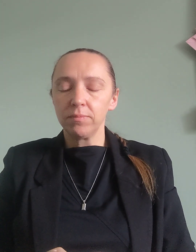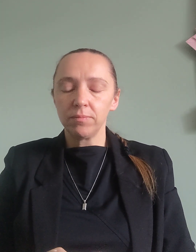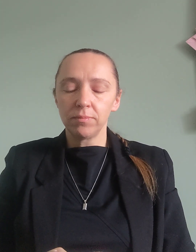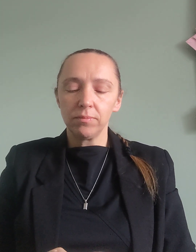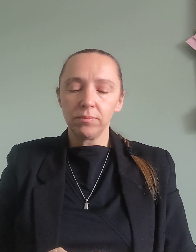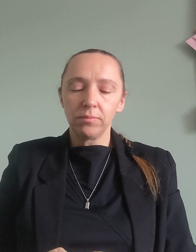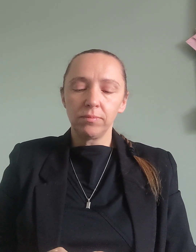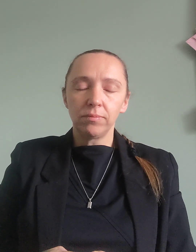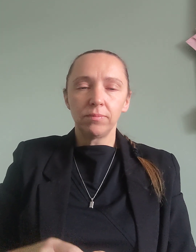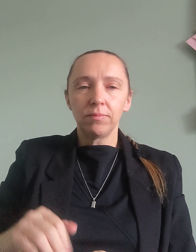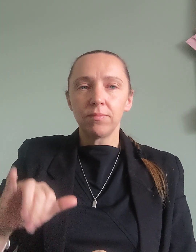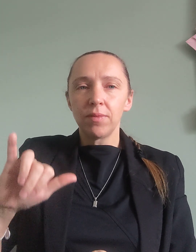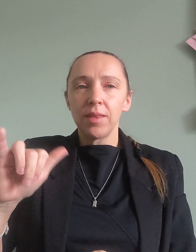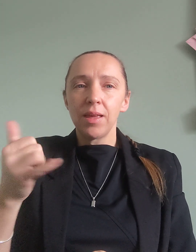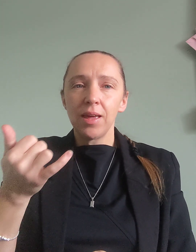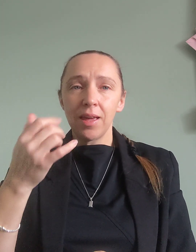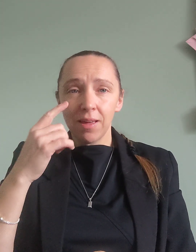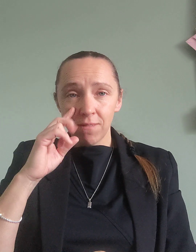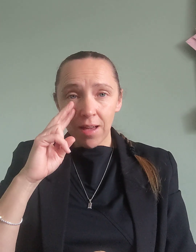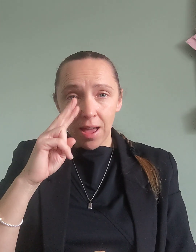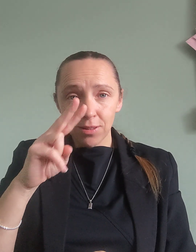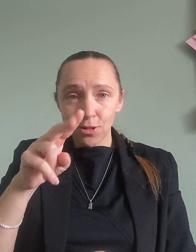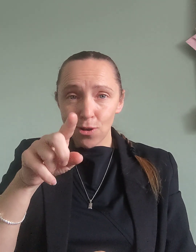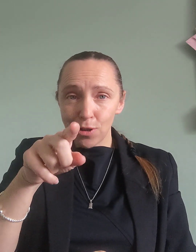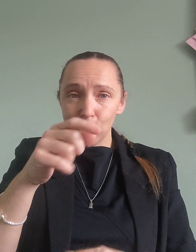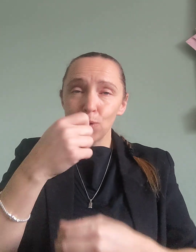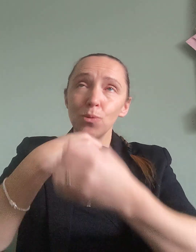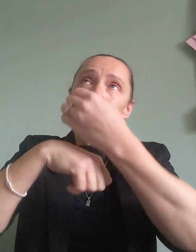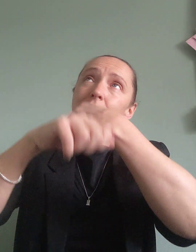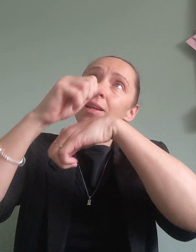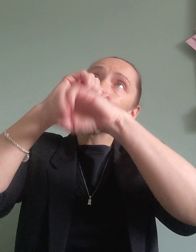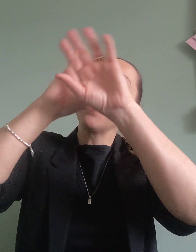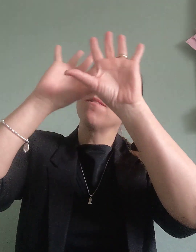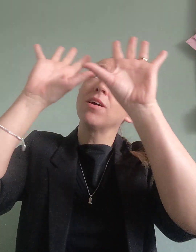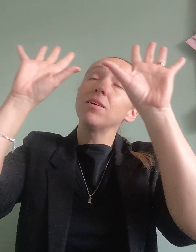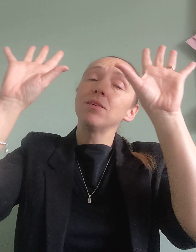I must I saw you in heaven?